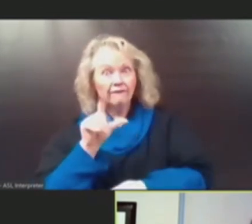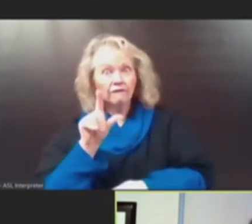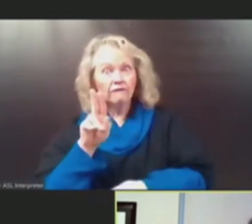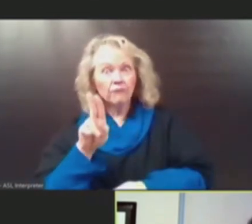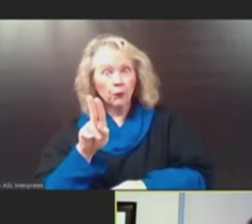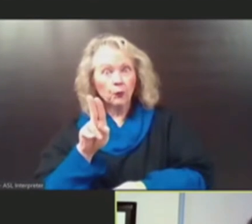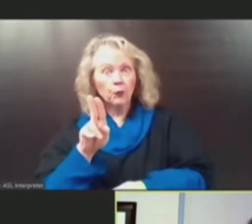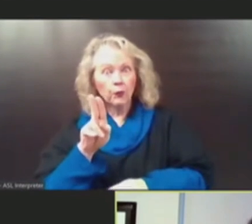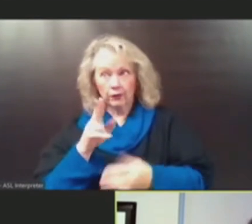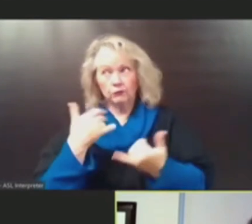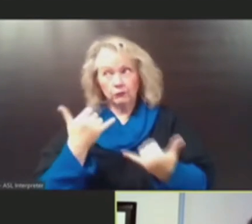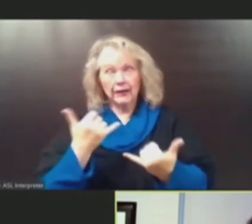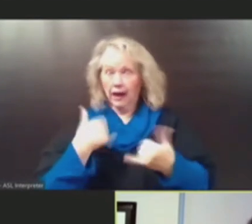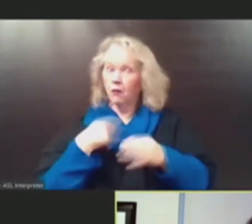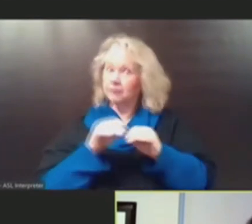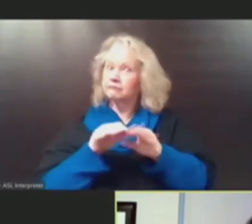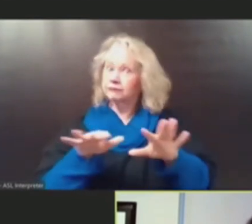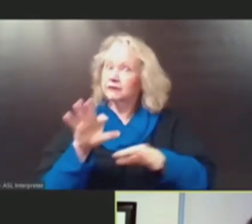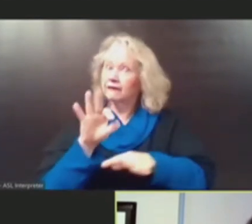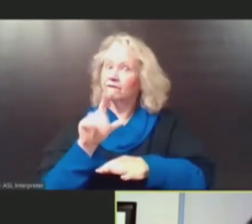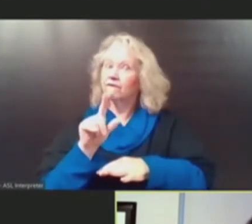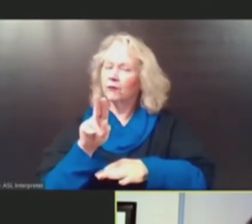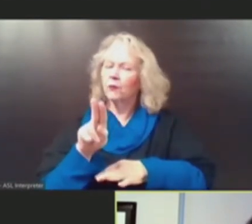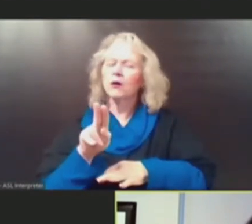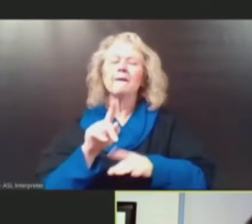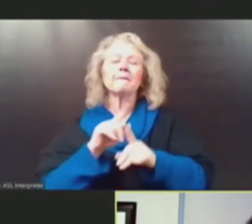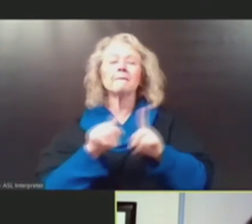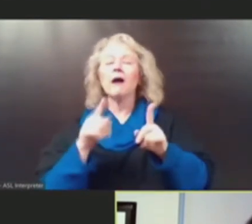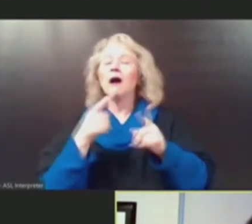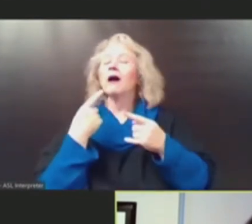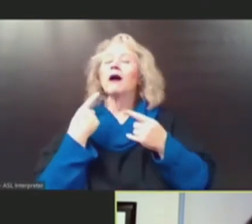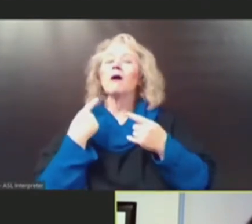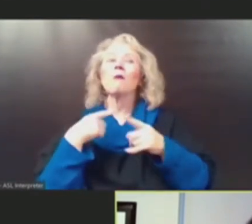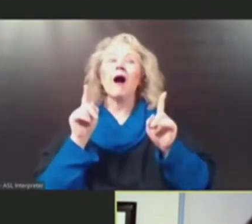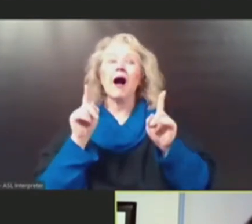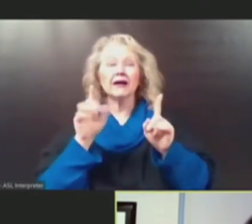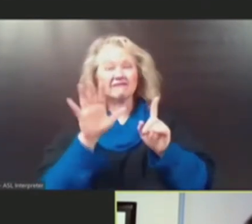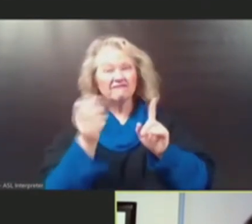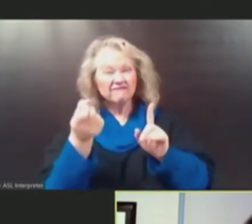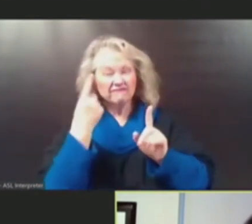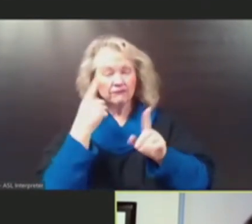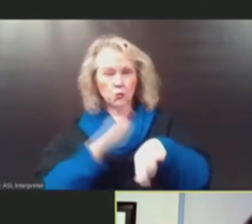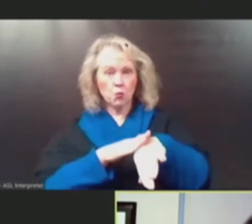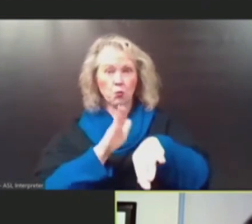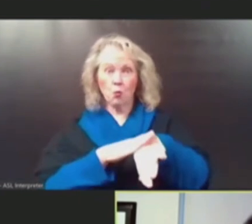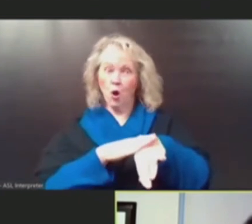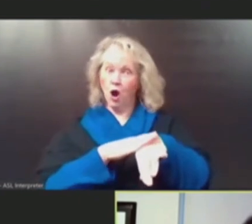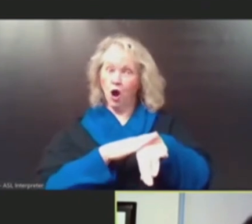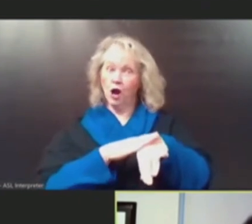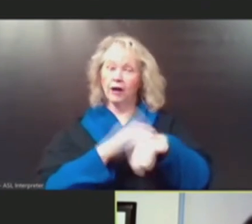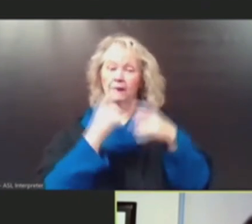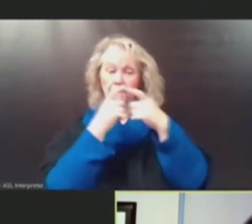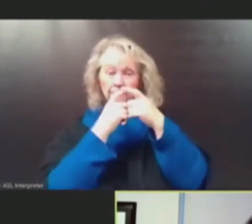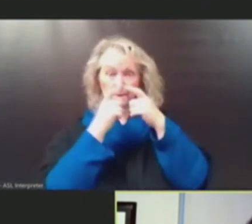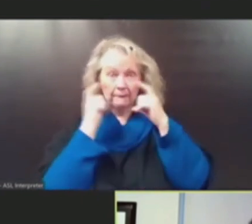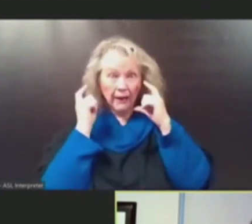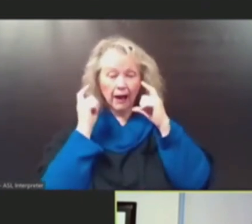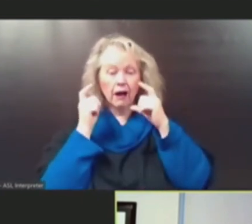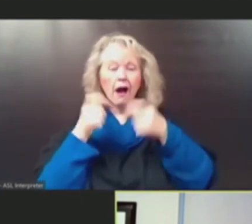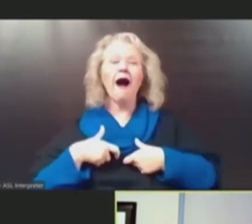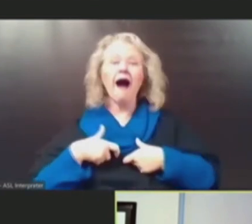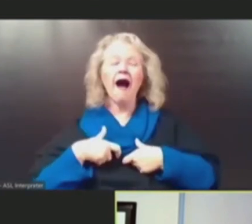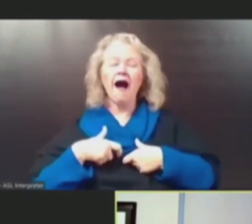have a small amount right now in our community. But once the masks come off, we could have more. We do usually see flu go through March as well.